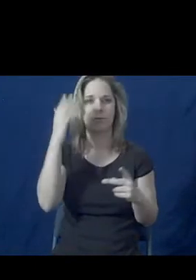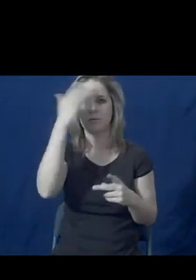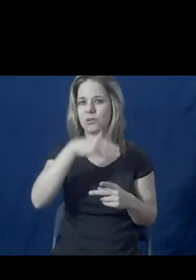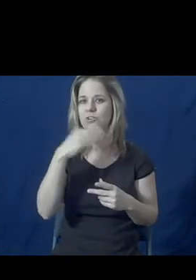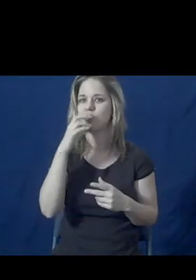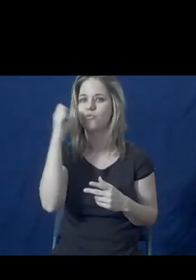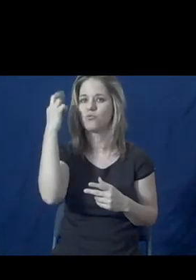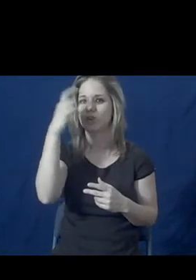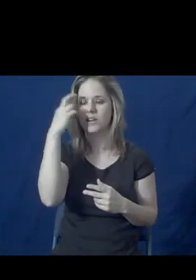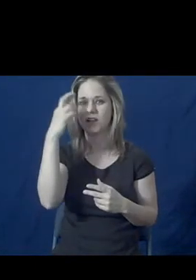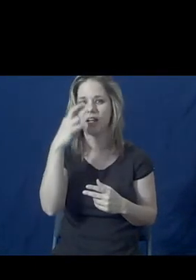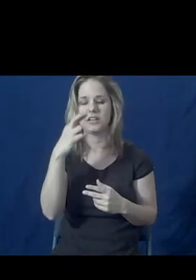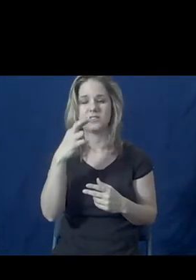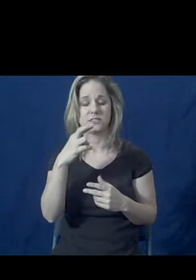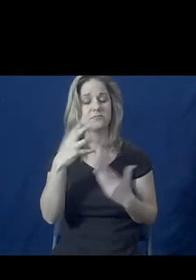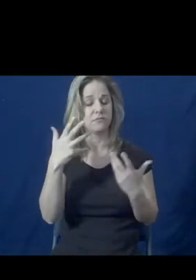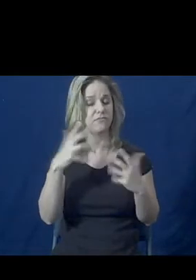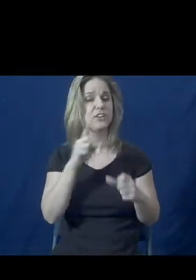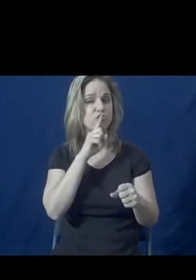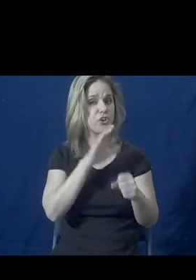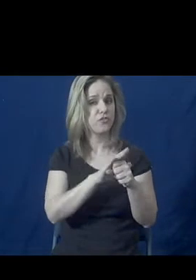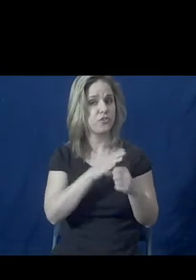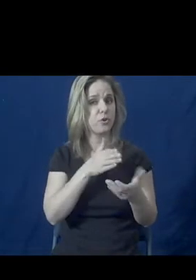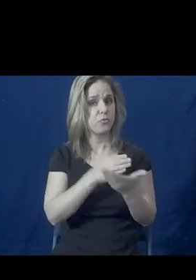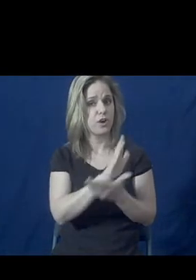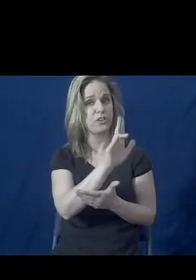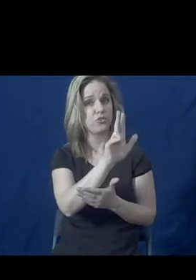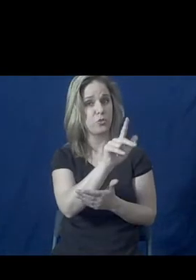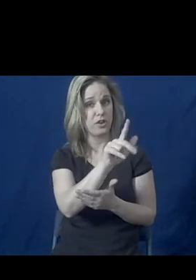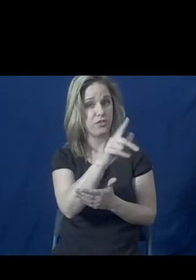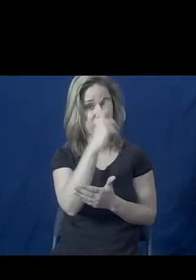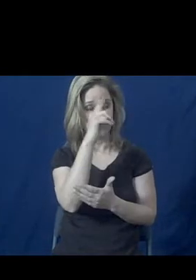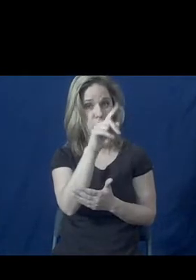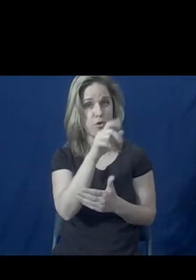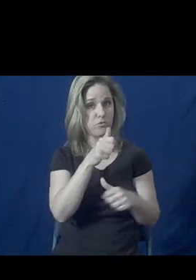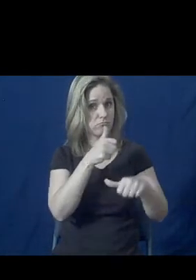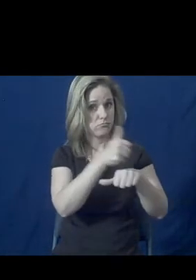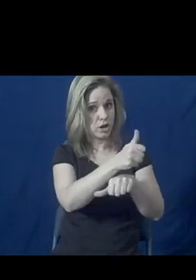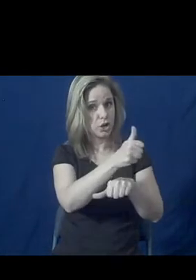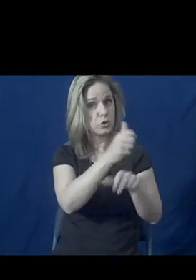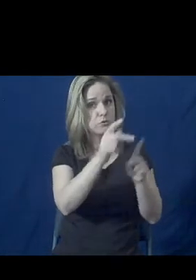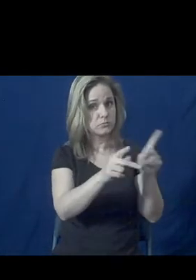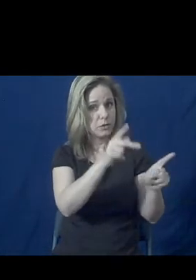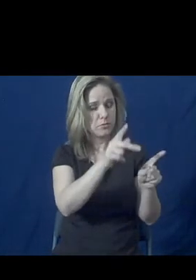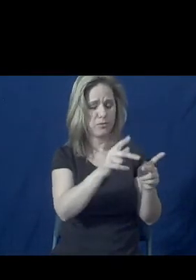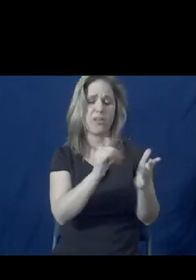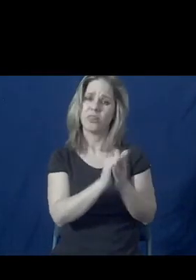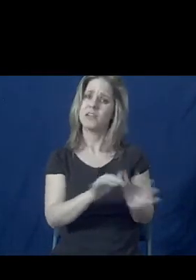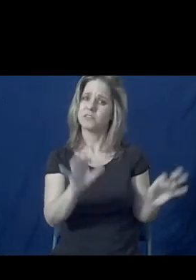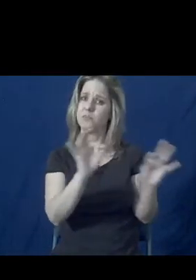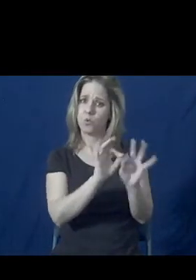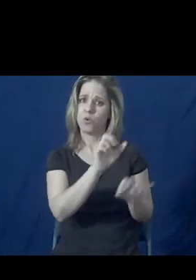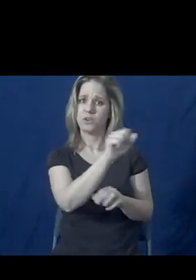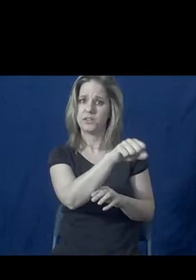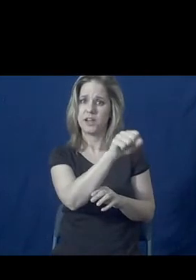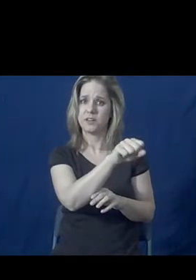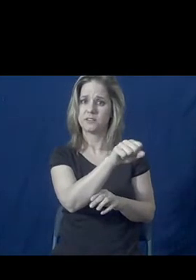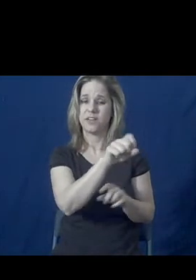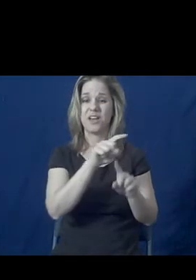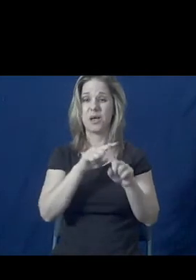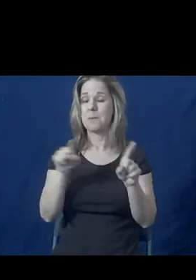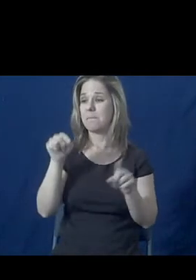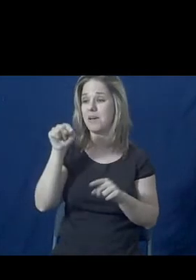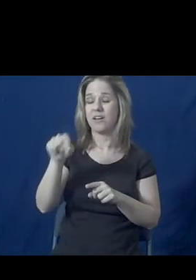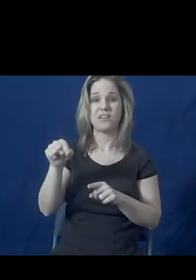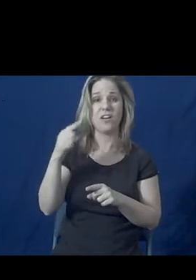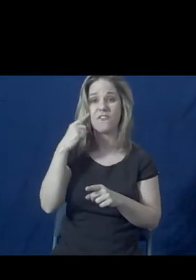there are 23 affirmed rights for the accused. Of course, that's important in our rule of law system. But